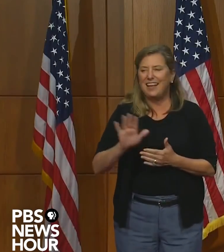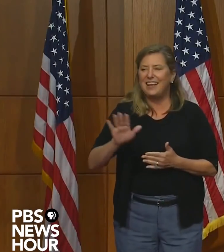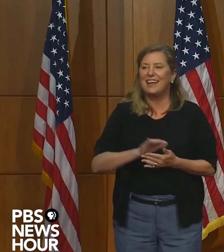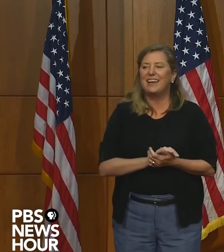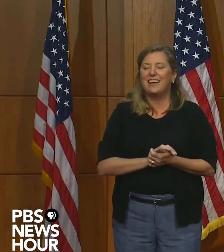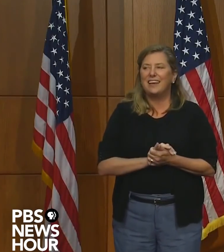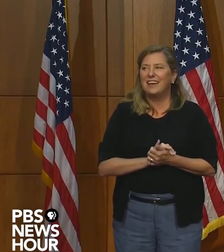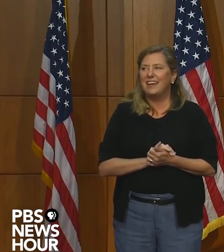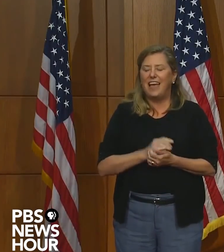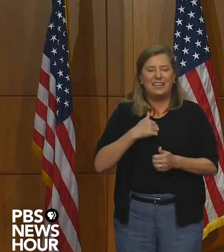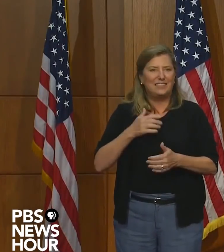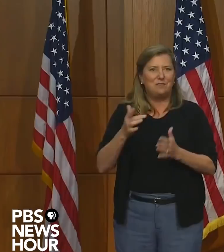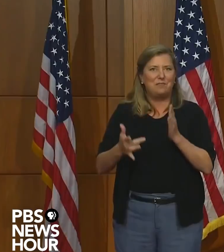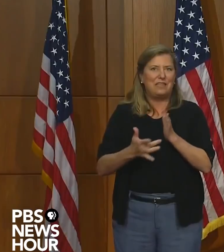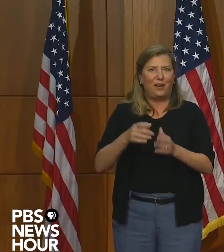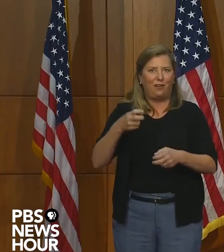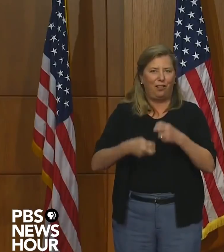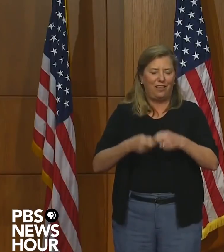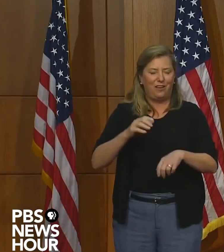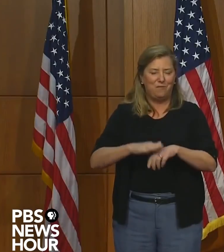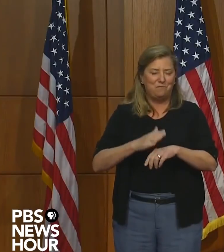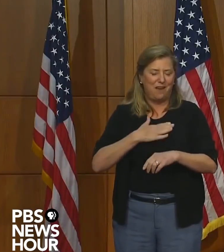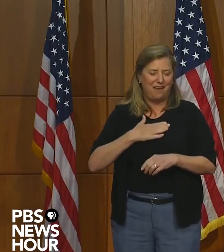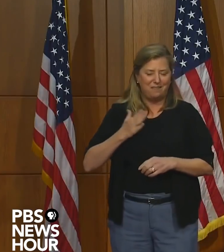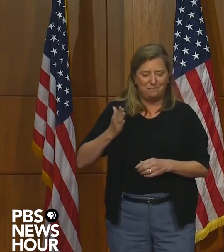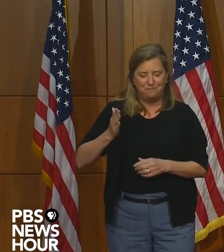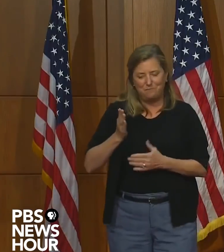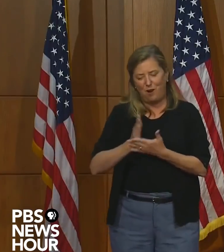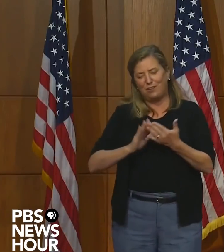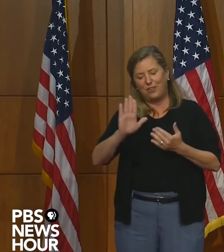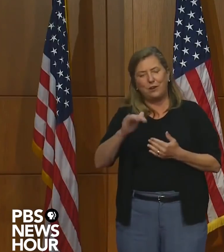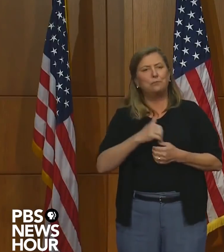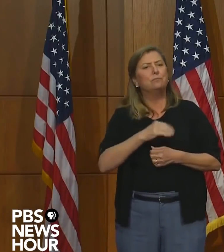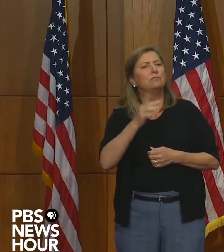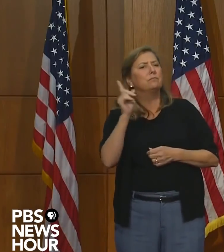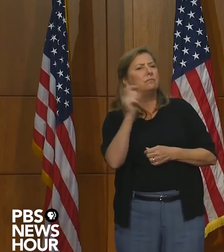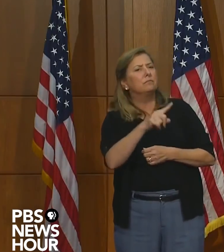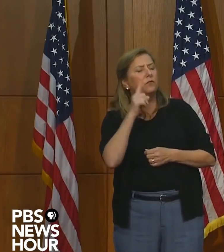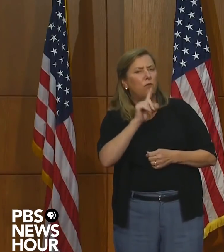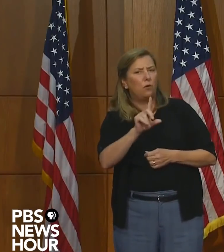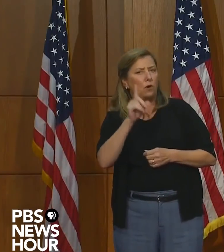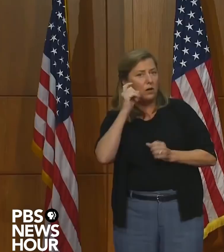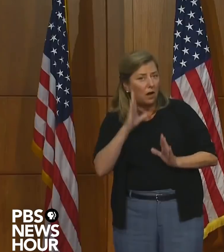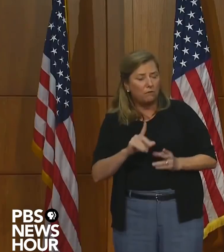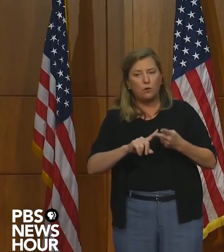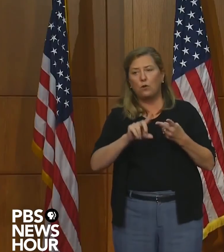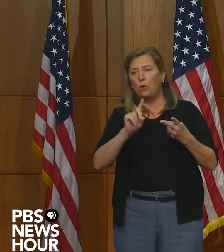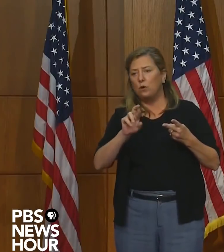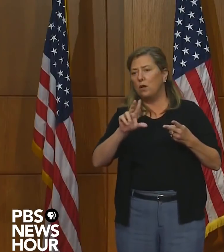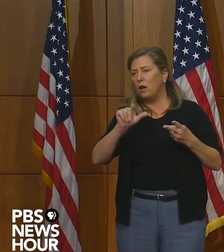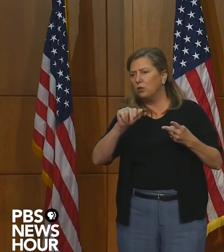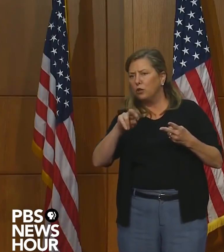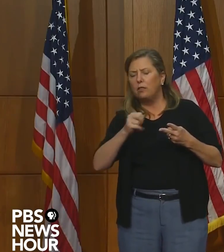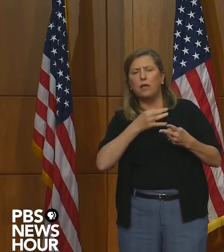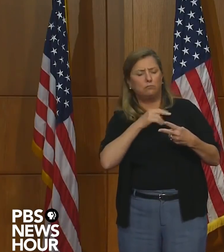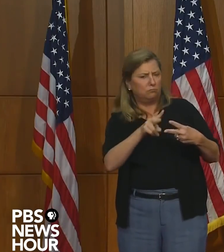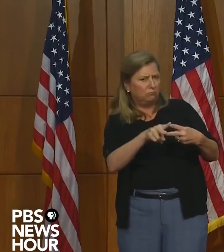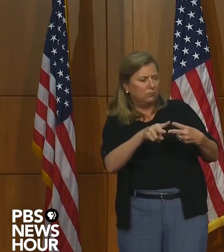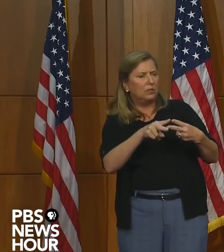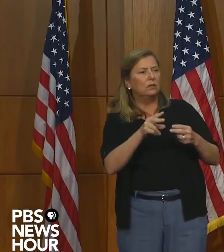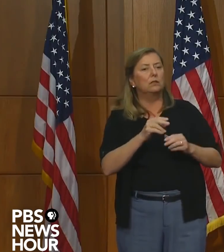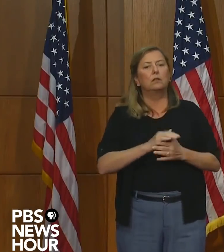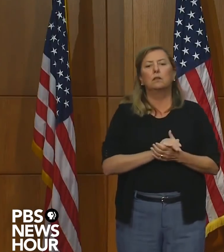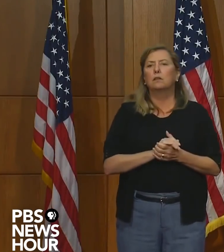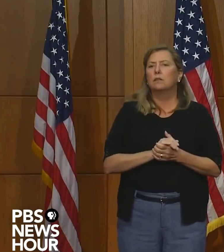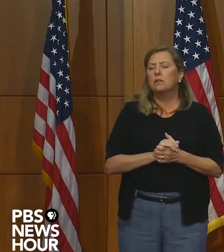I have some technical issues on my end. This question is for Governor Northam or Dr. Lane. Are there any anticipated